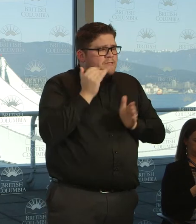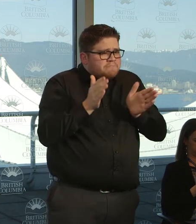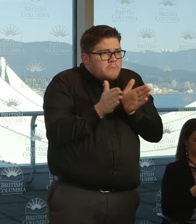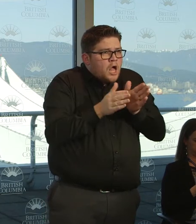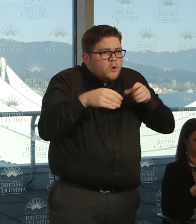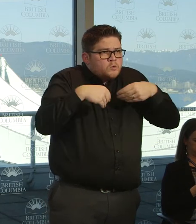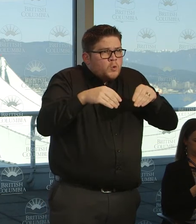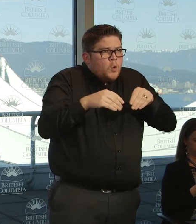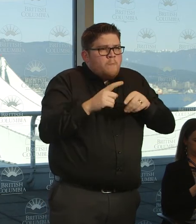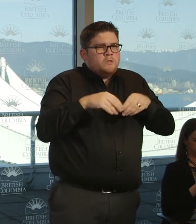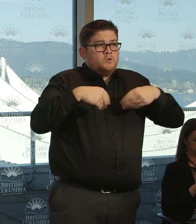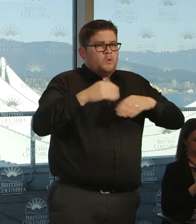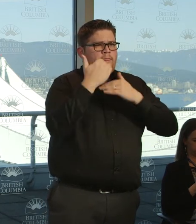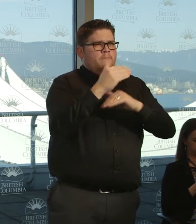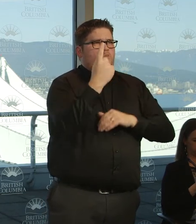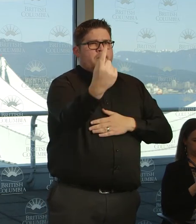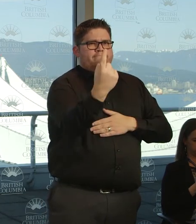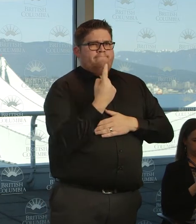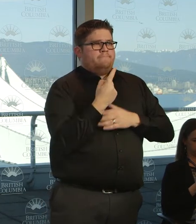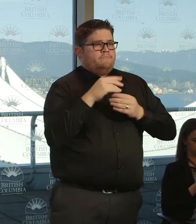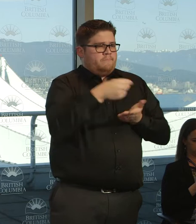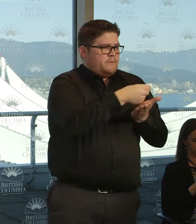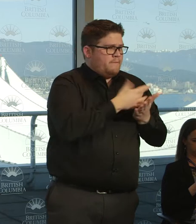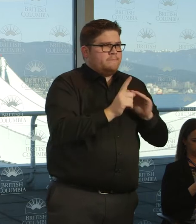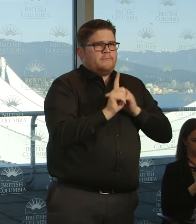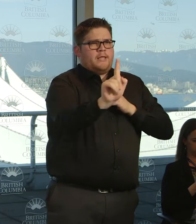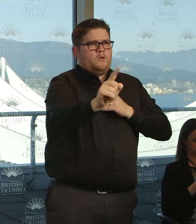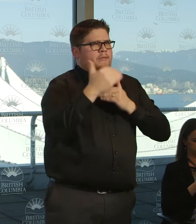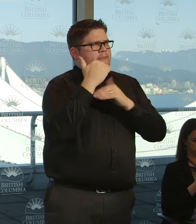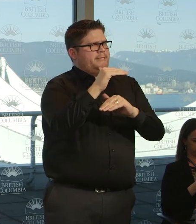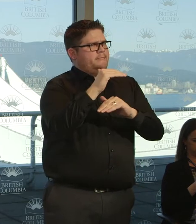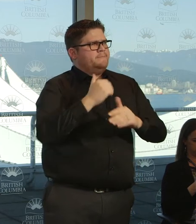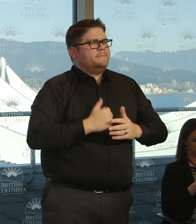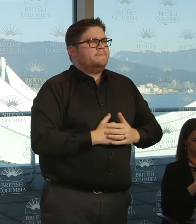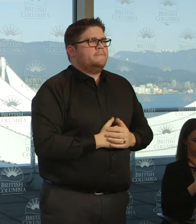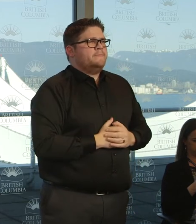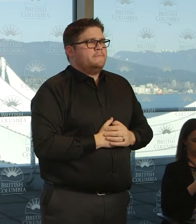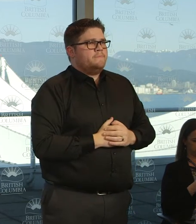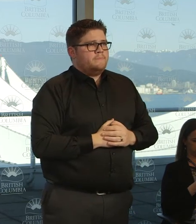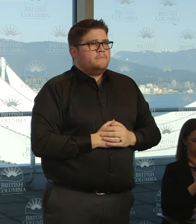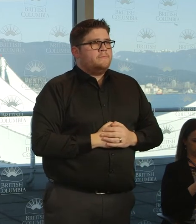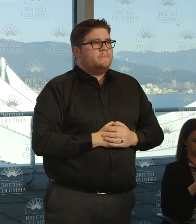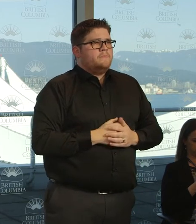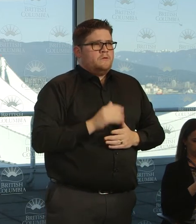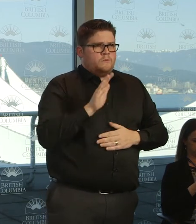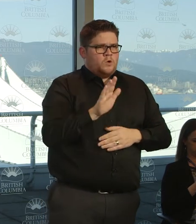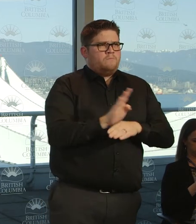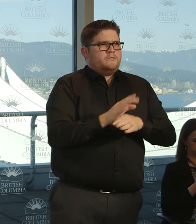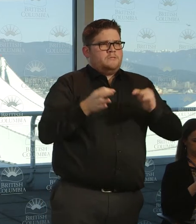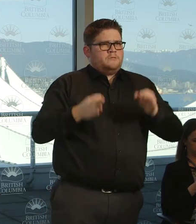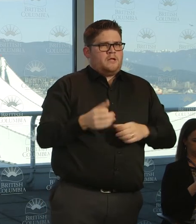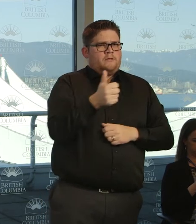or very few people. So those are things that can be determined by your own business, given your own circumstances.